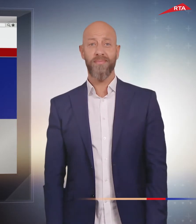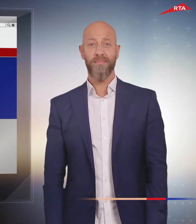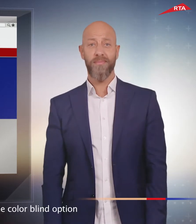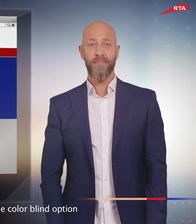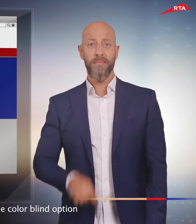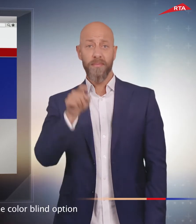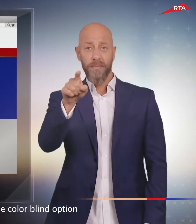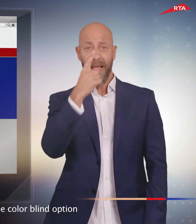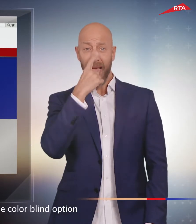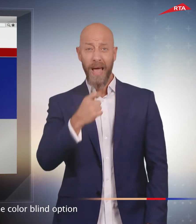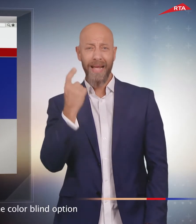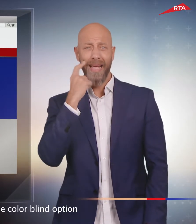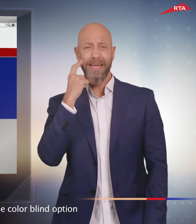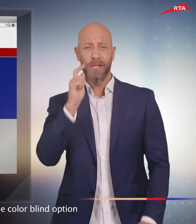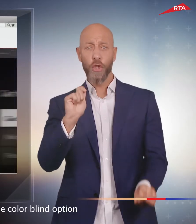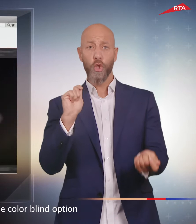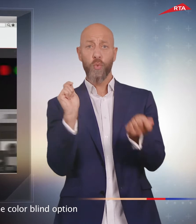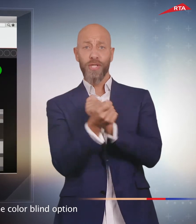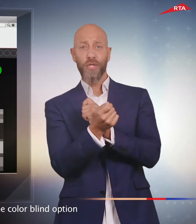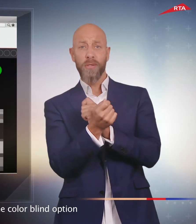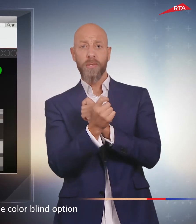You can easily switch on the colorblind option.